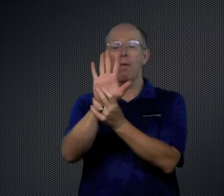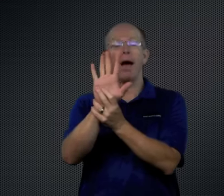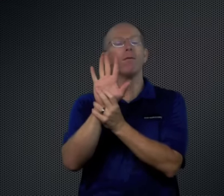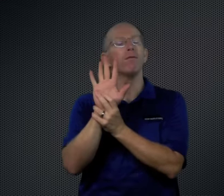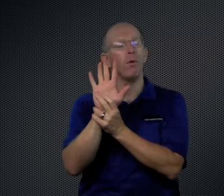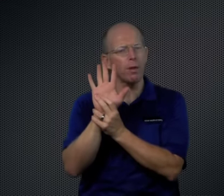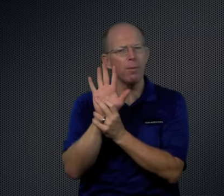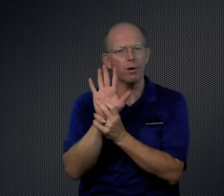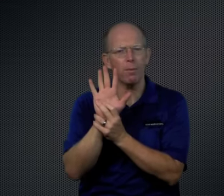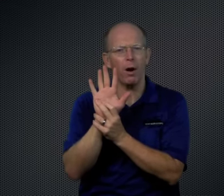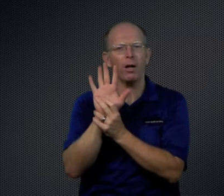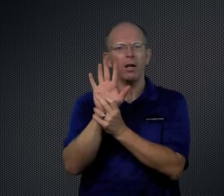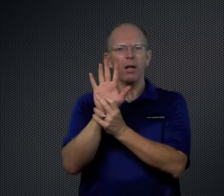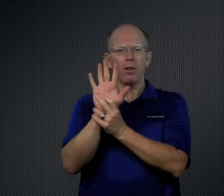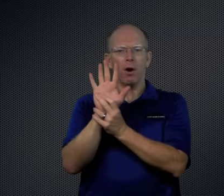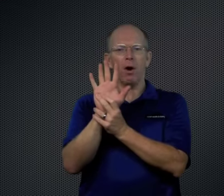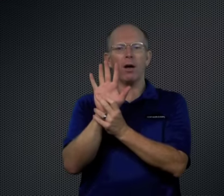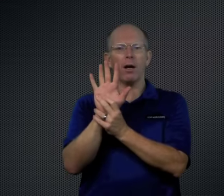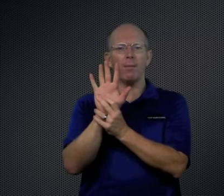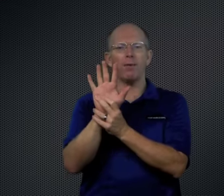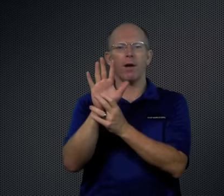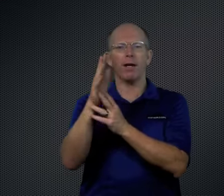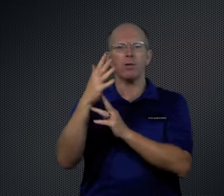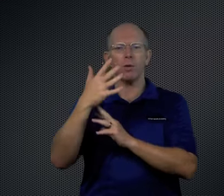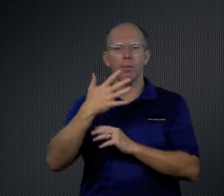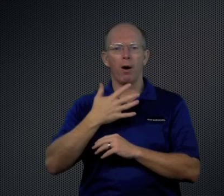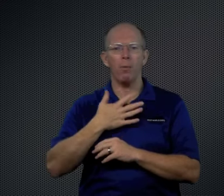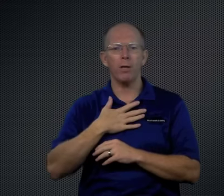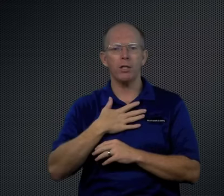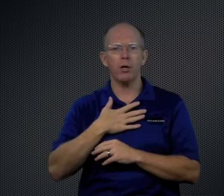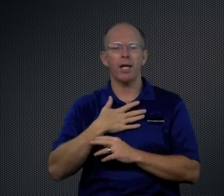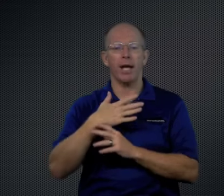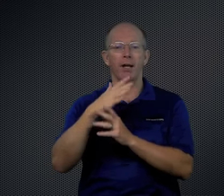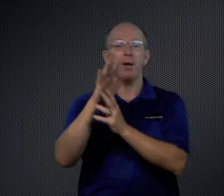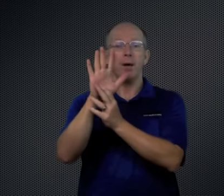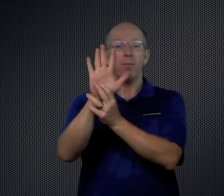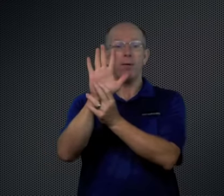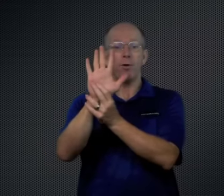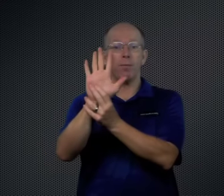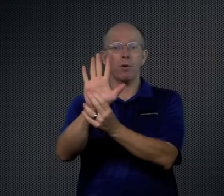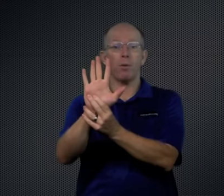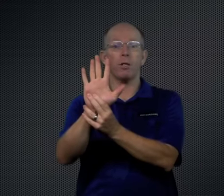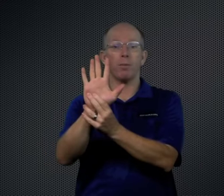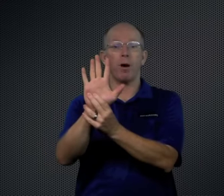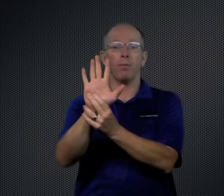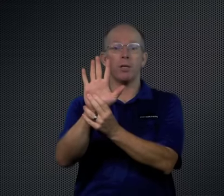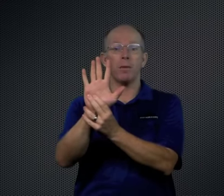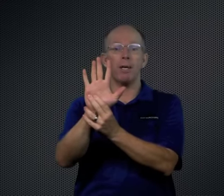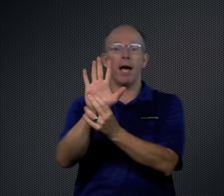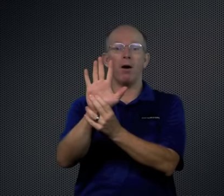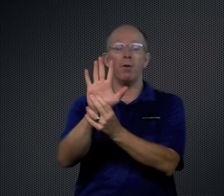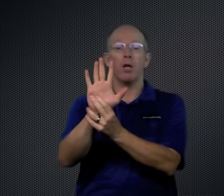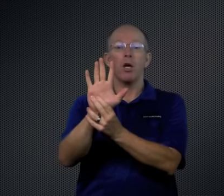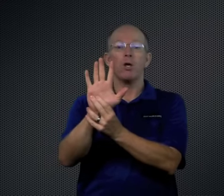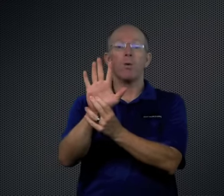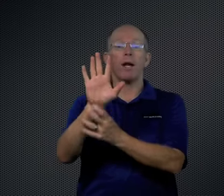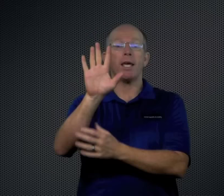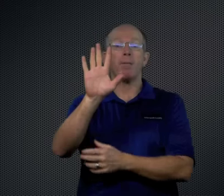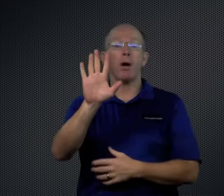out. For the most part, there are a couple of letters where your palm would turn in, but for the most part, your palm's going to be out. You want to keep your